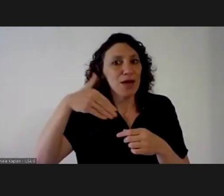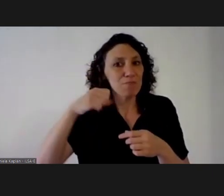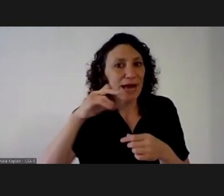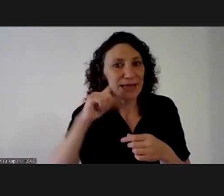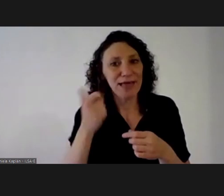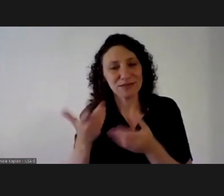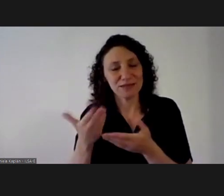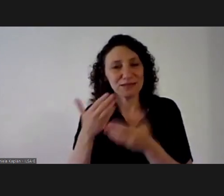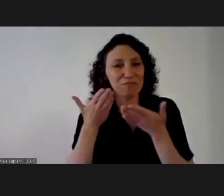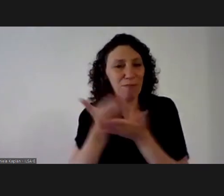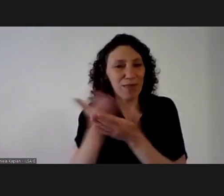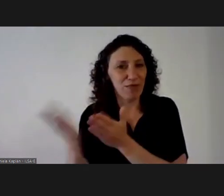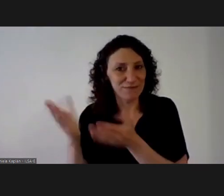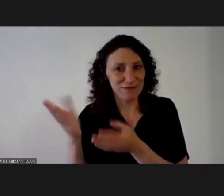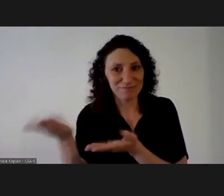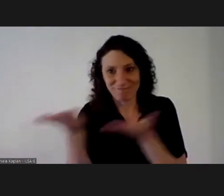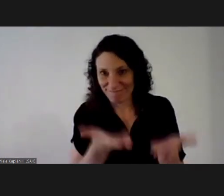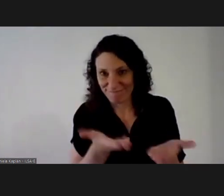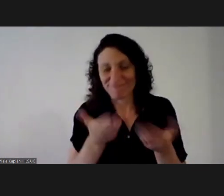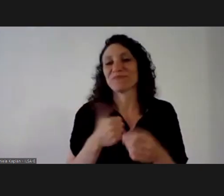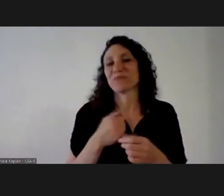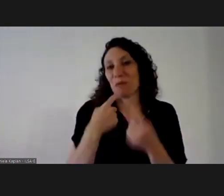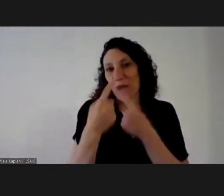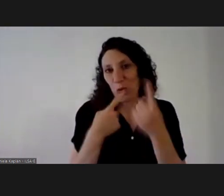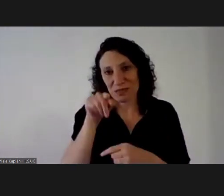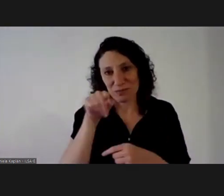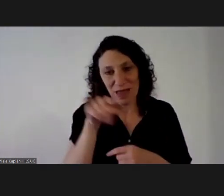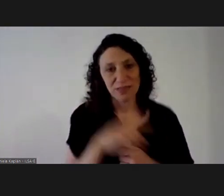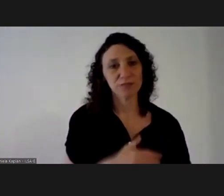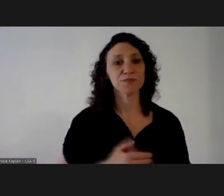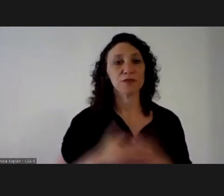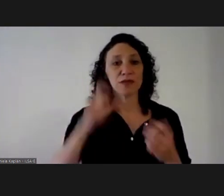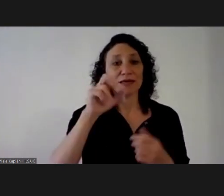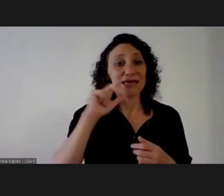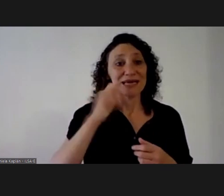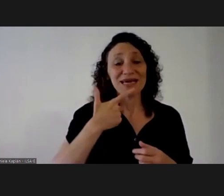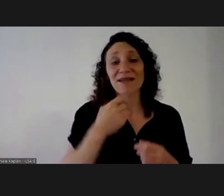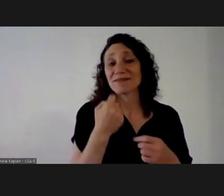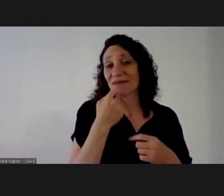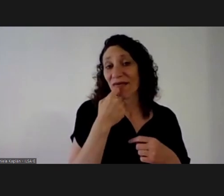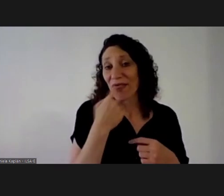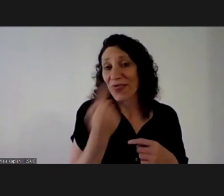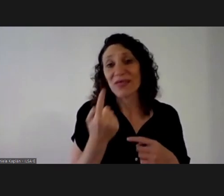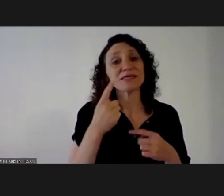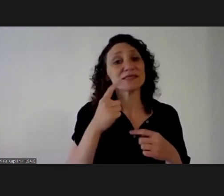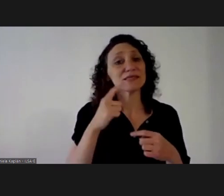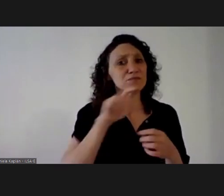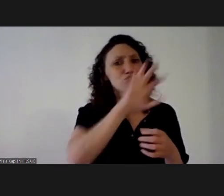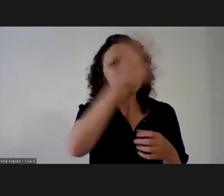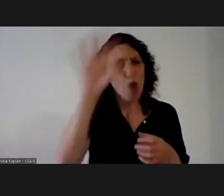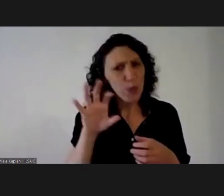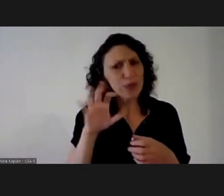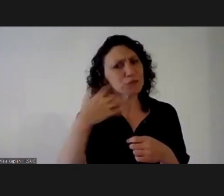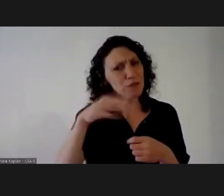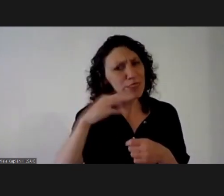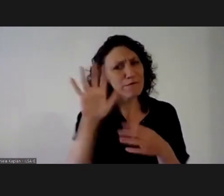maria to prepare um to get ready because some questions are addressed to her more cinema from